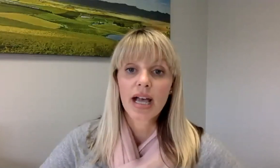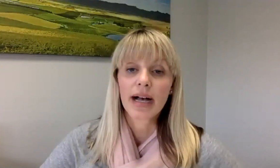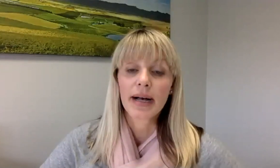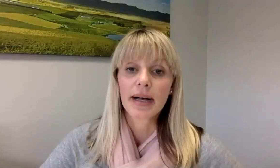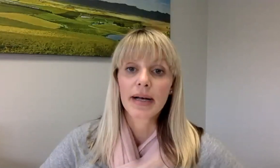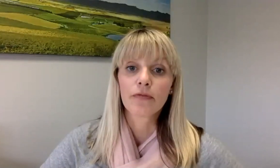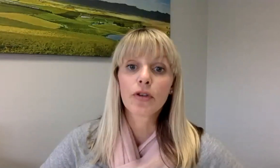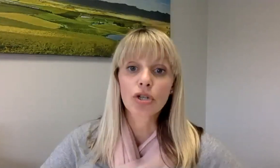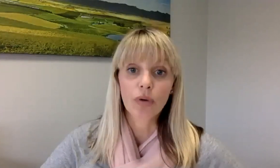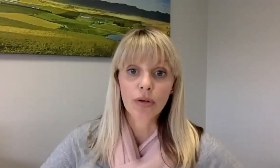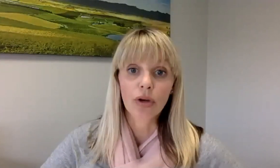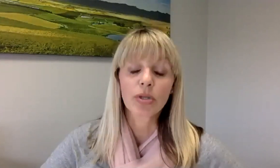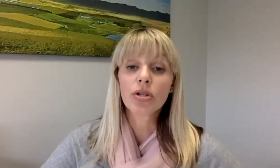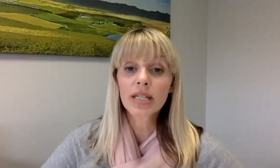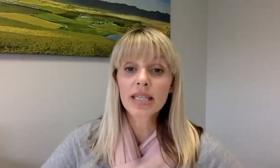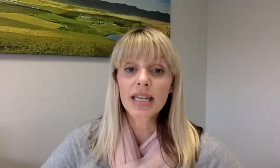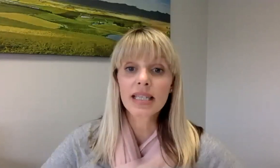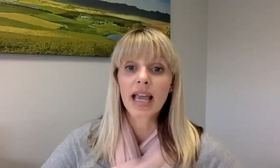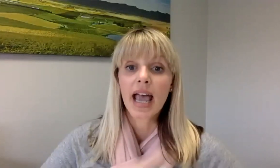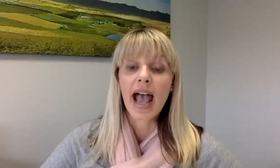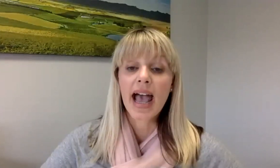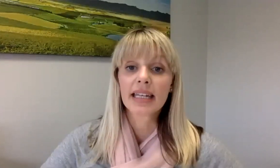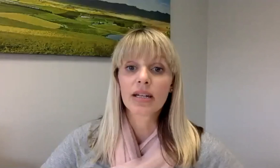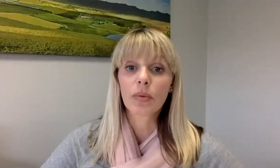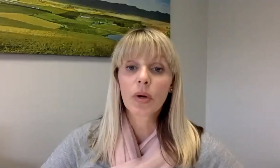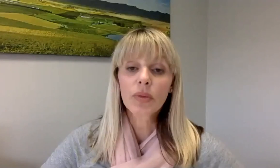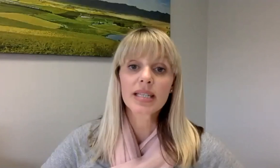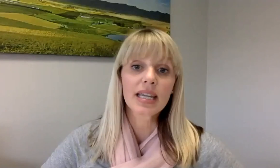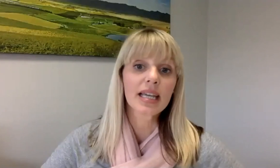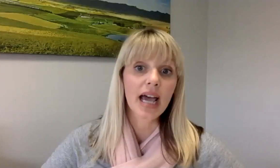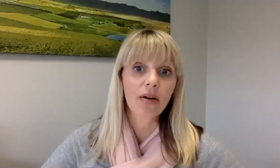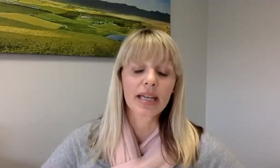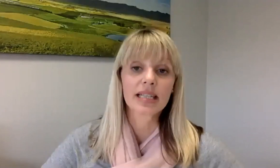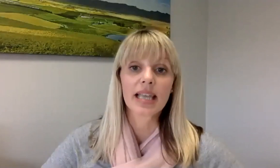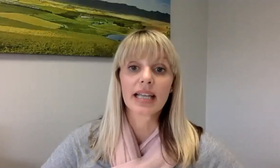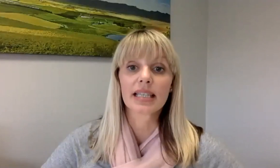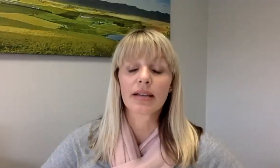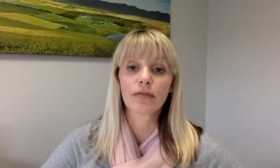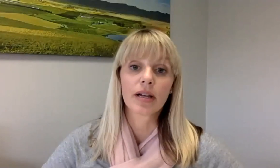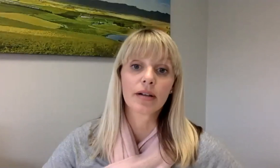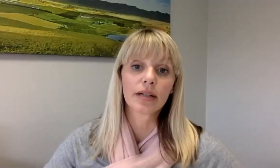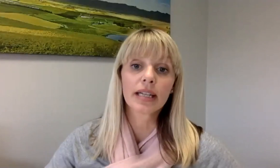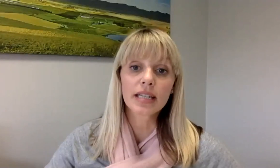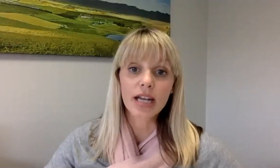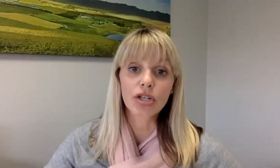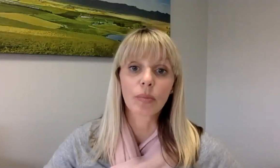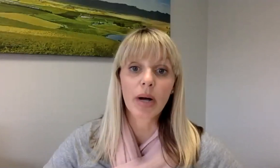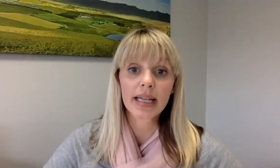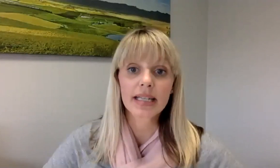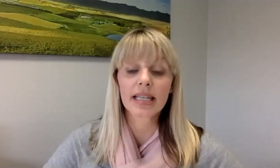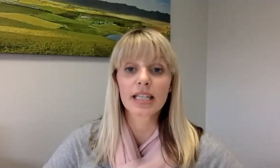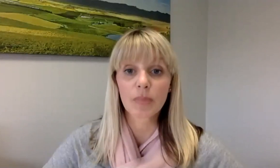future growth opportunities. And what we're seeing now is that international